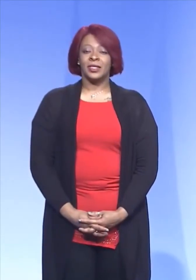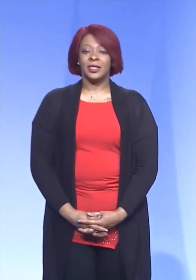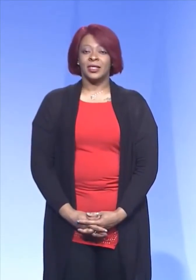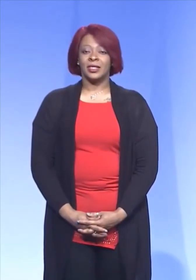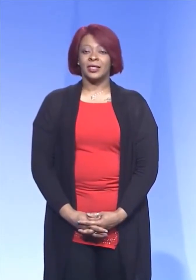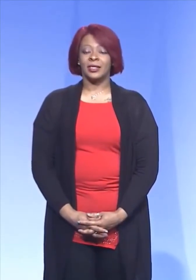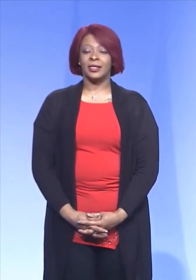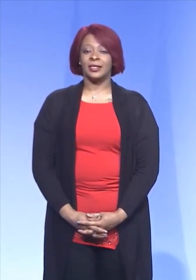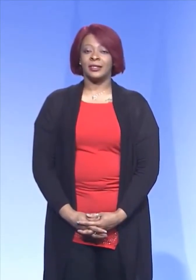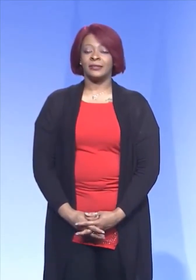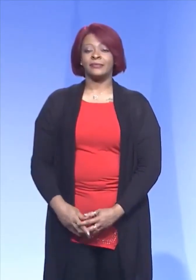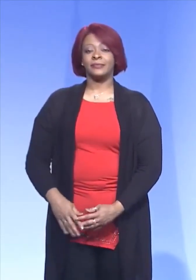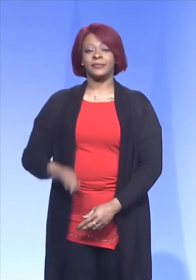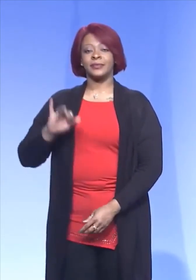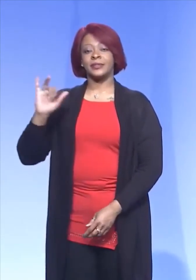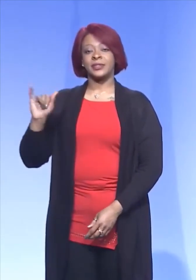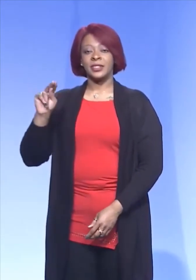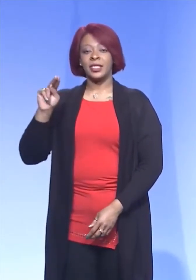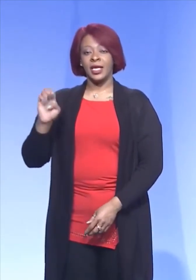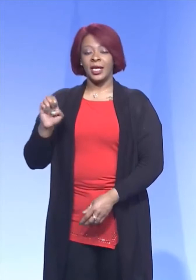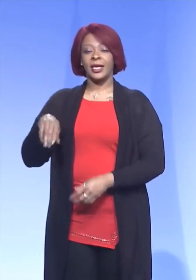Jean Roberts, Daily Memphian.